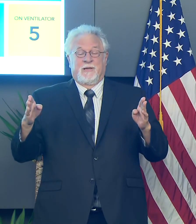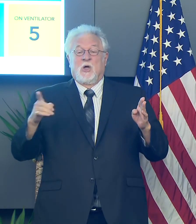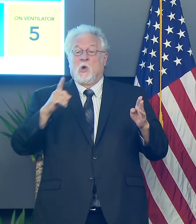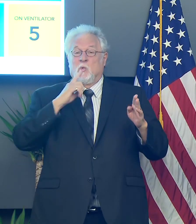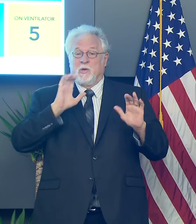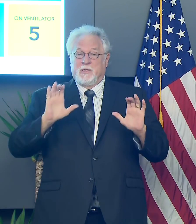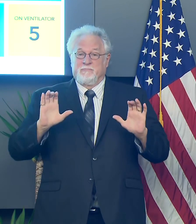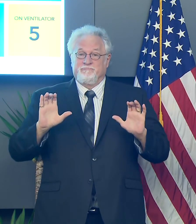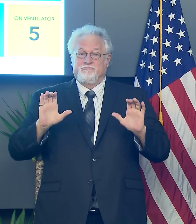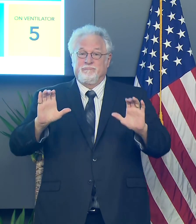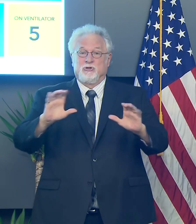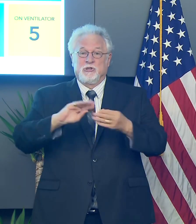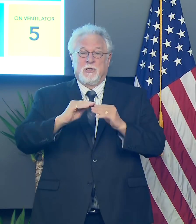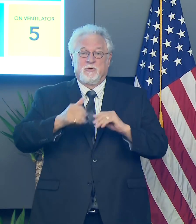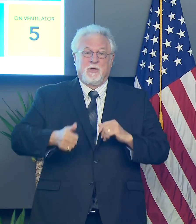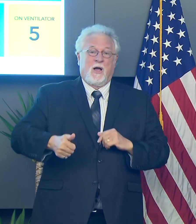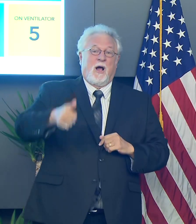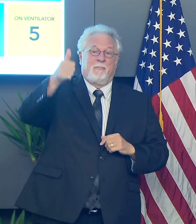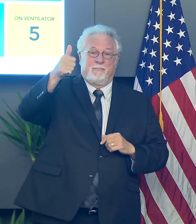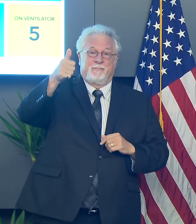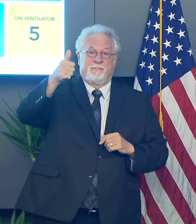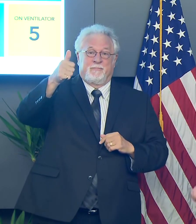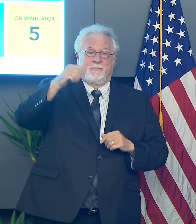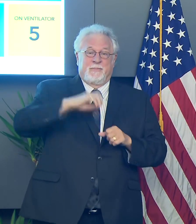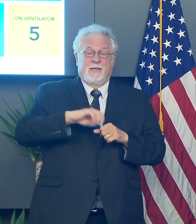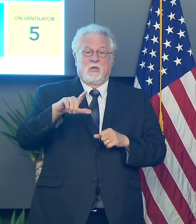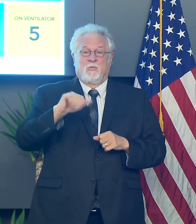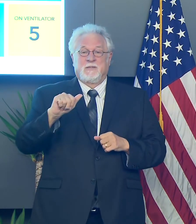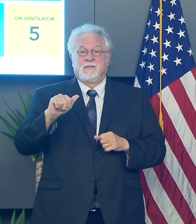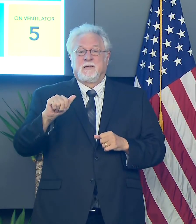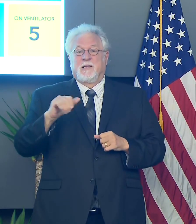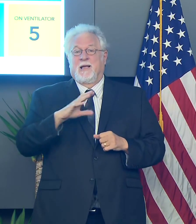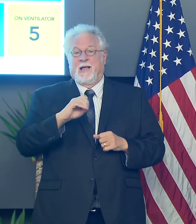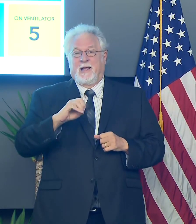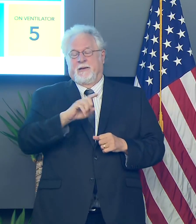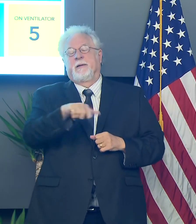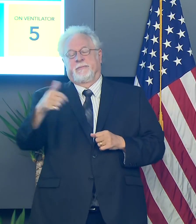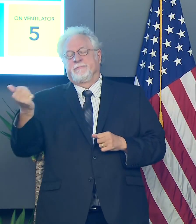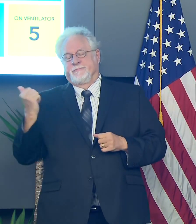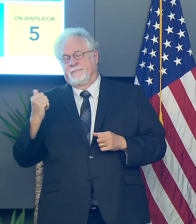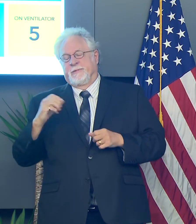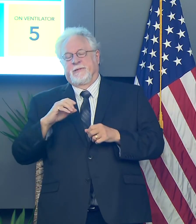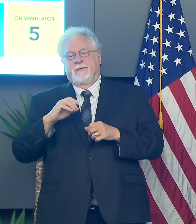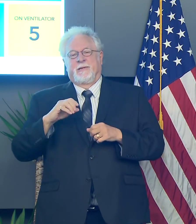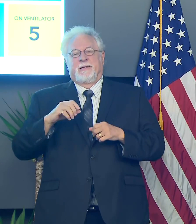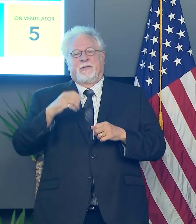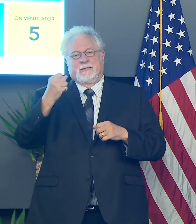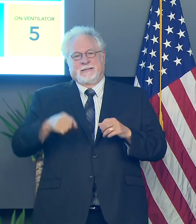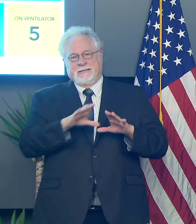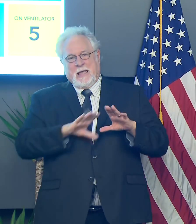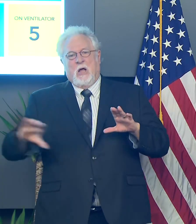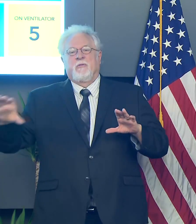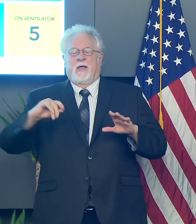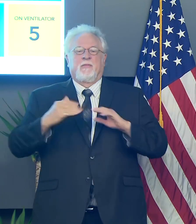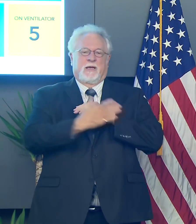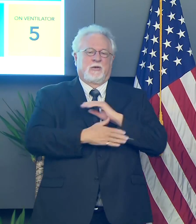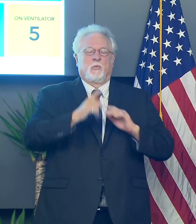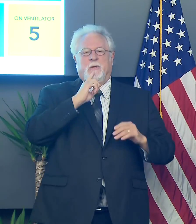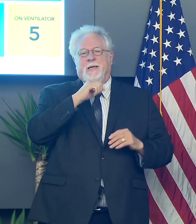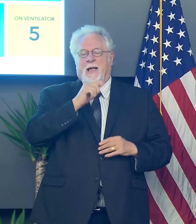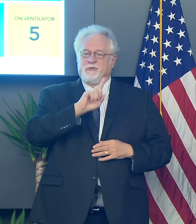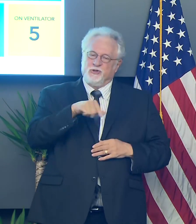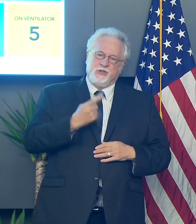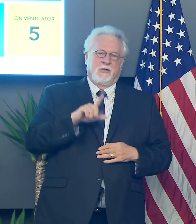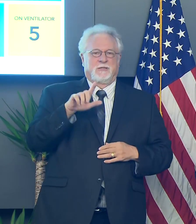driven the numbers up in Louisiana, uh, and, and elsewhere across the Sun Belt and really across the country. So that's not